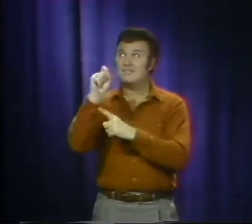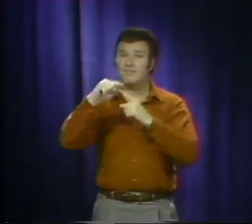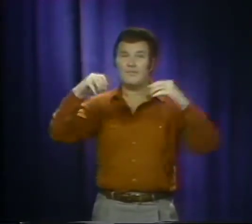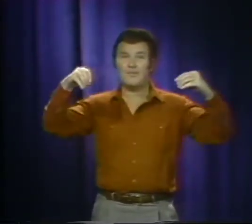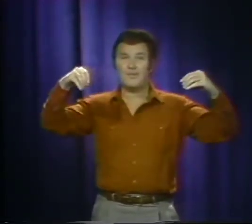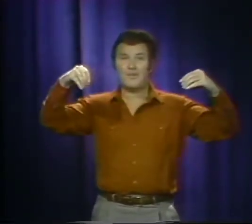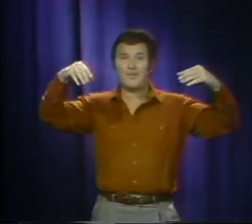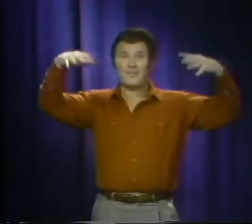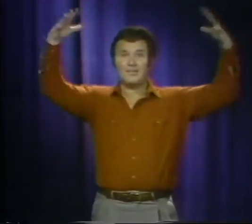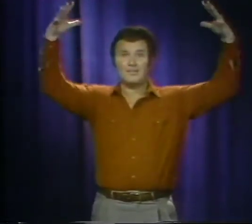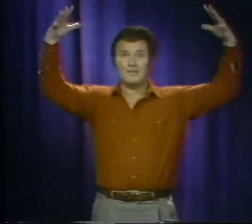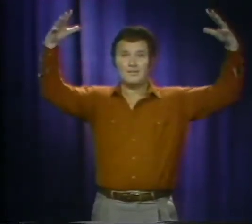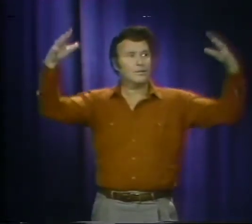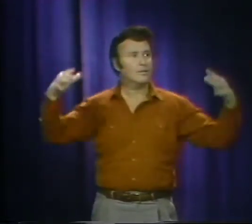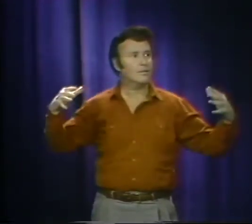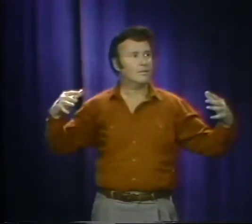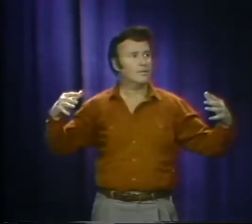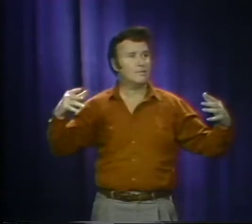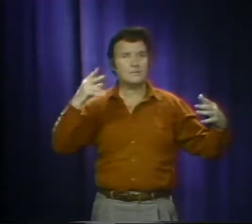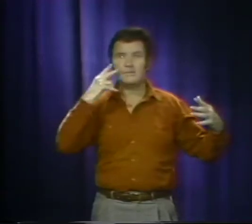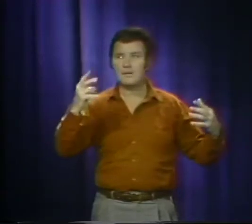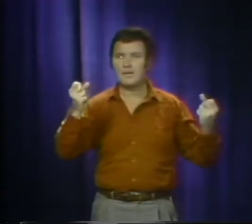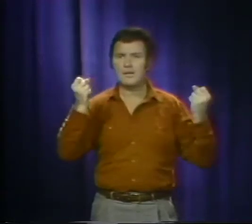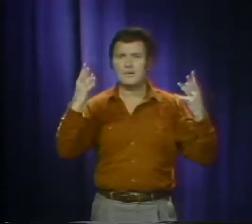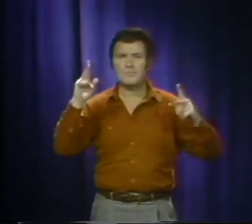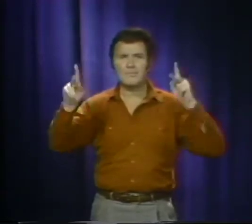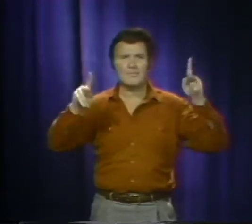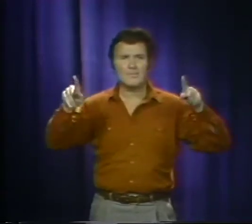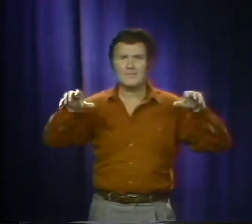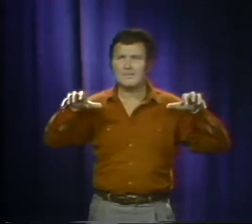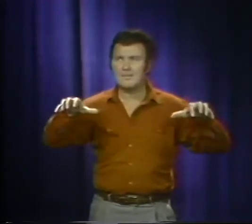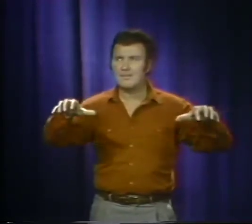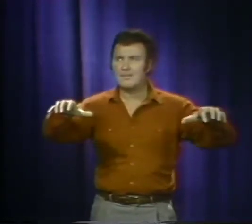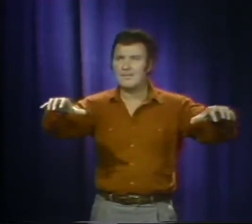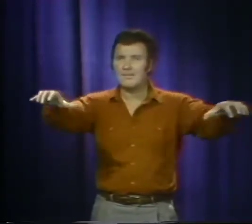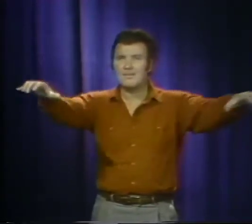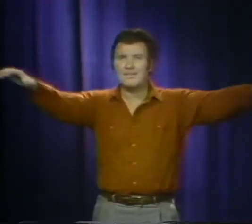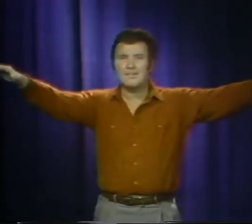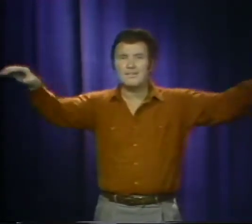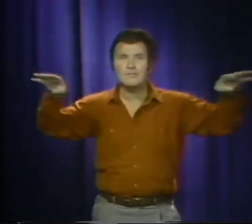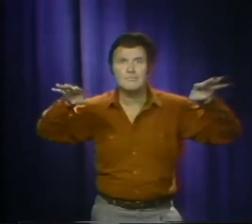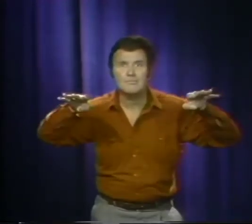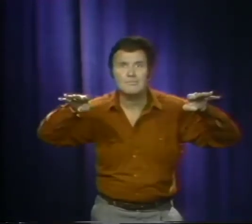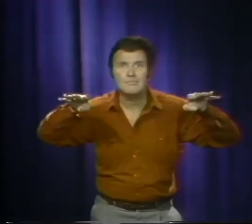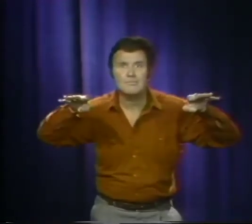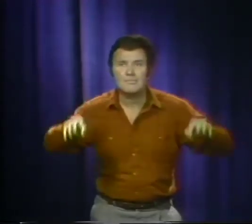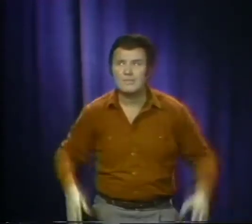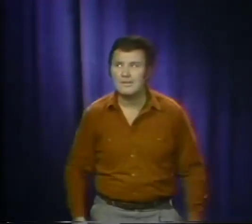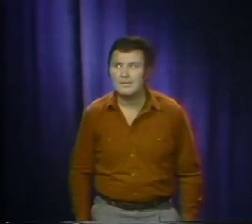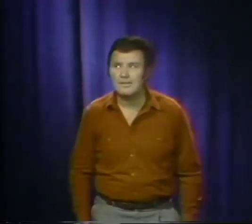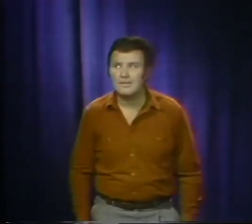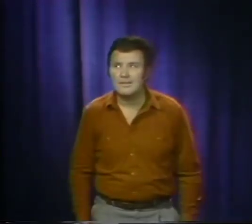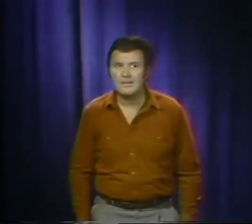for the lights to go on and then I saw a lot of people sitting, all watching me.